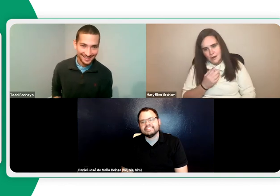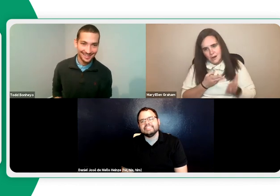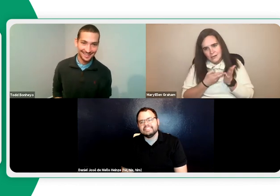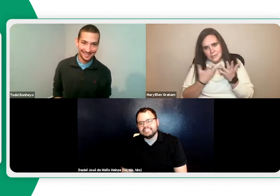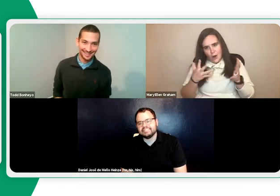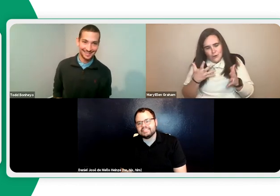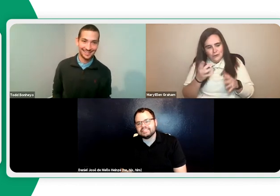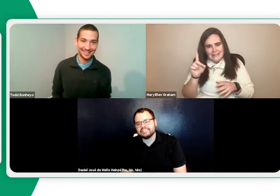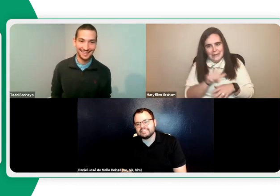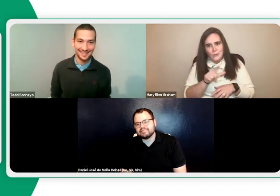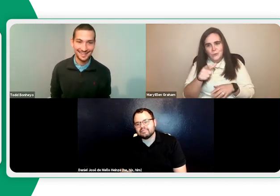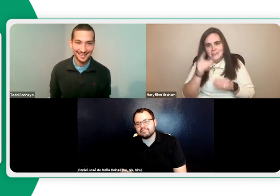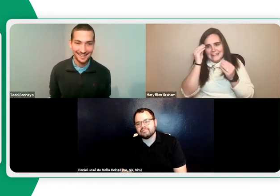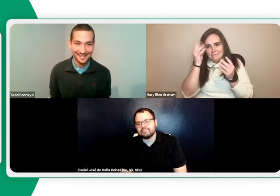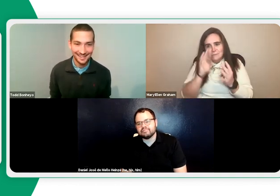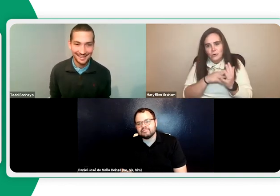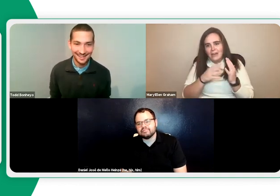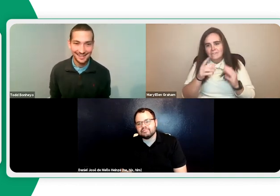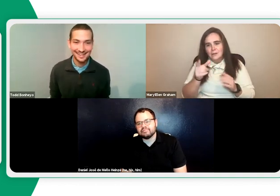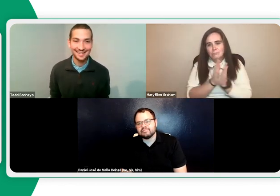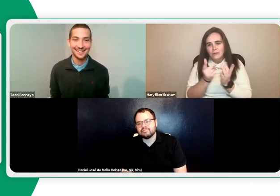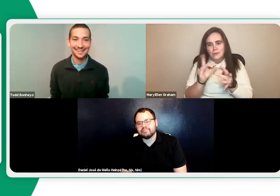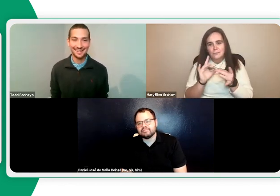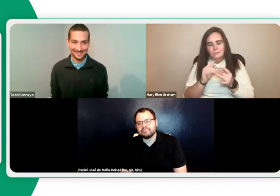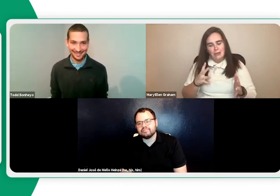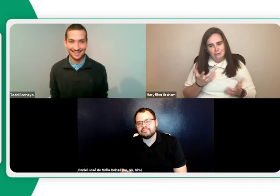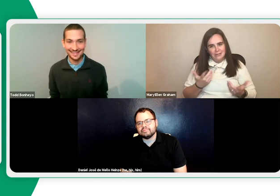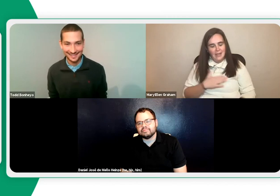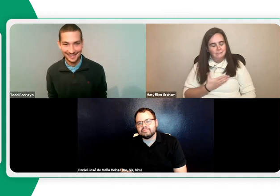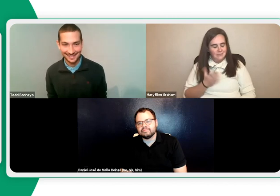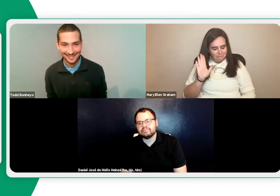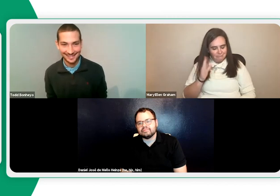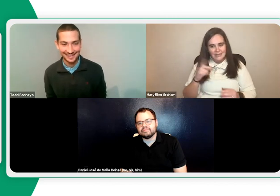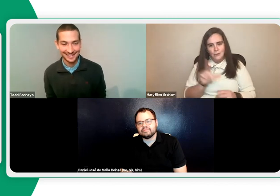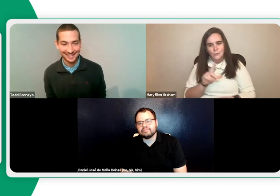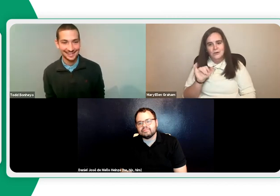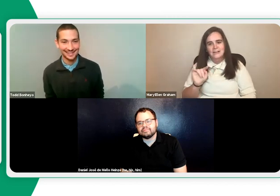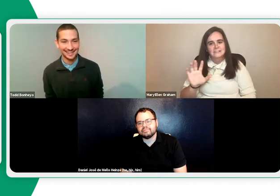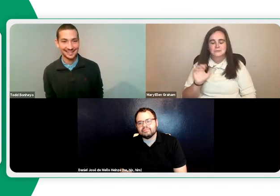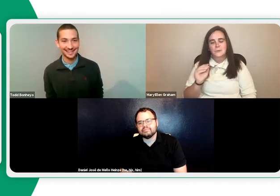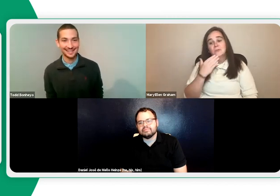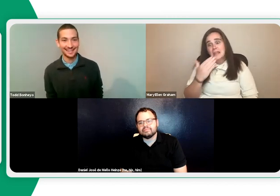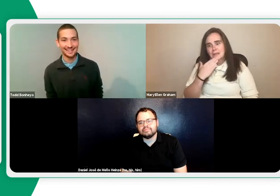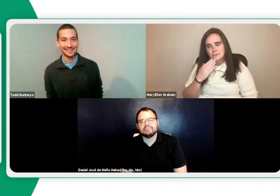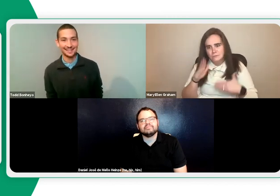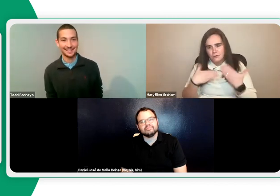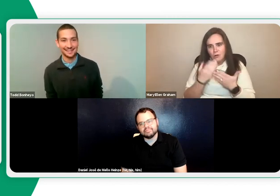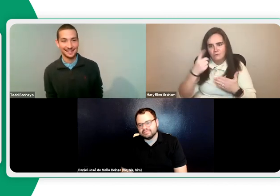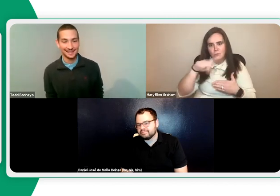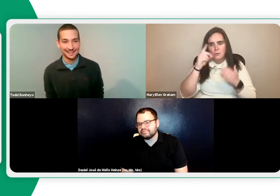Yeah, I'm sure everyone in the audience is trying Trying to keep good notes of what they learned tonight. But again,